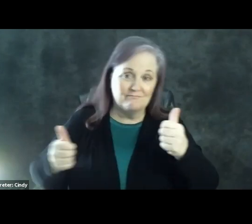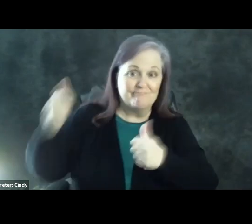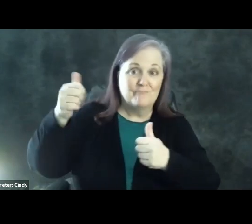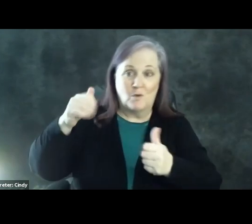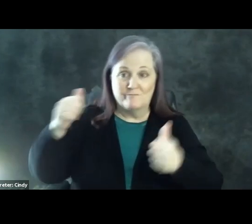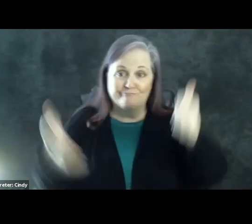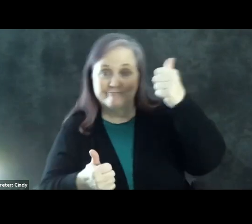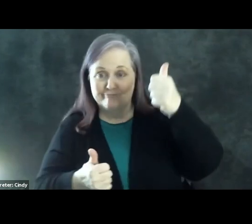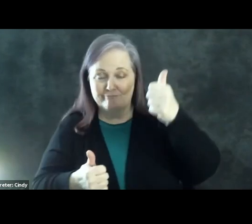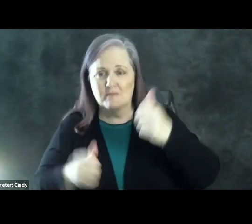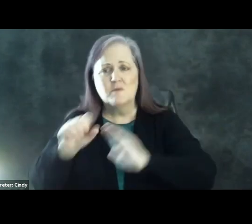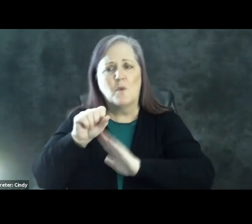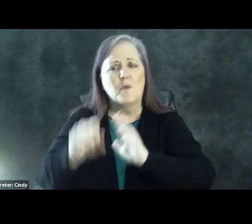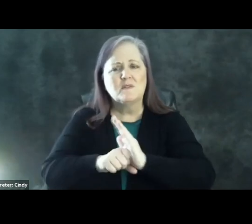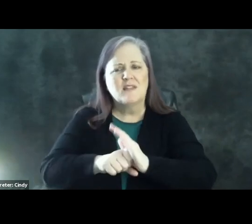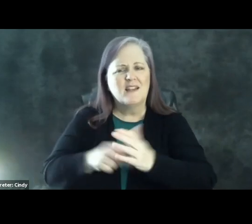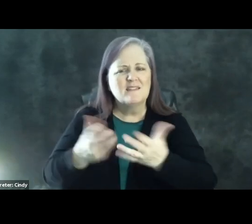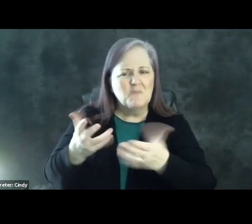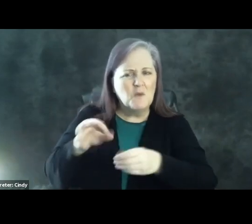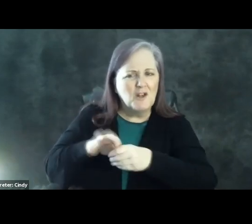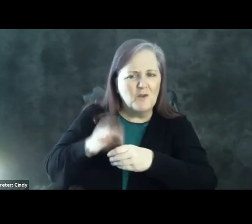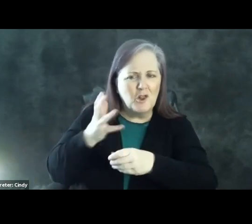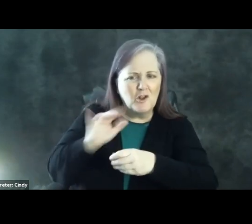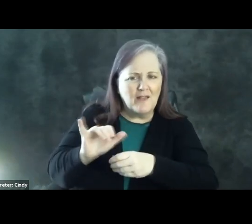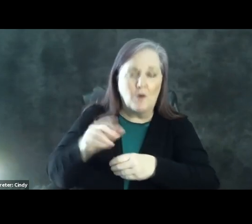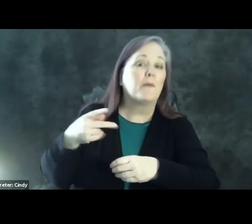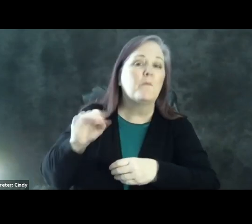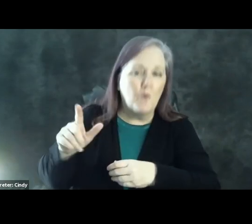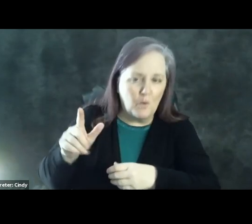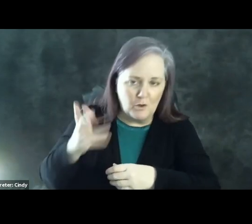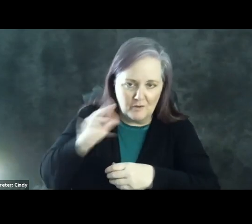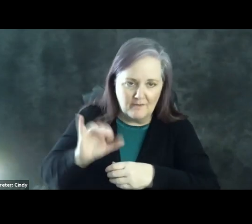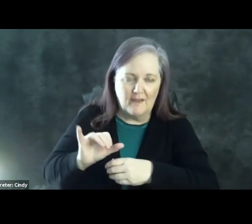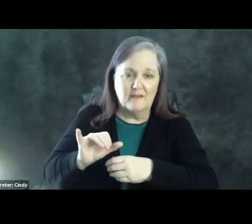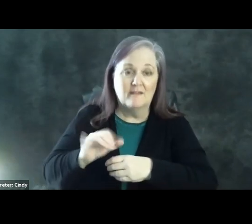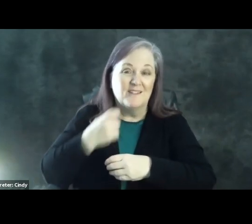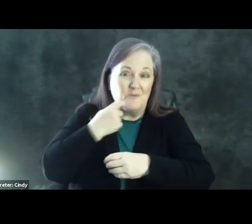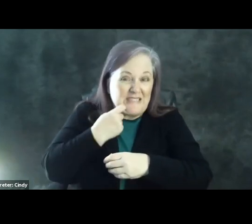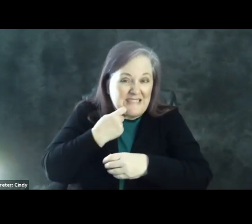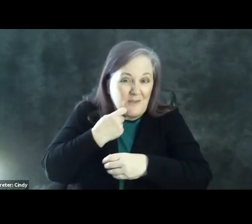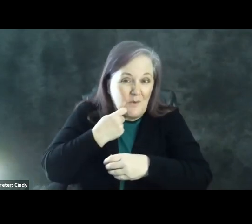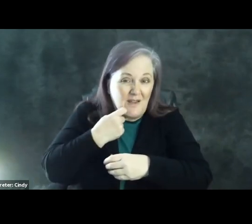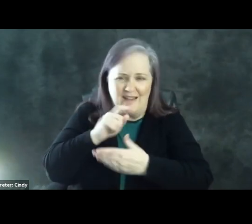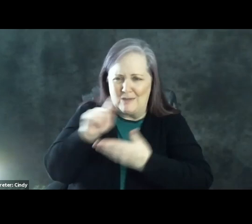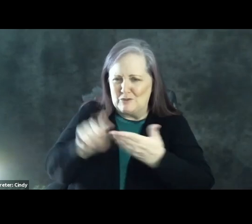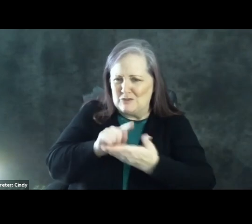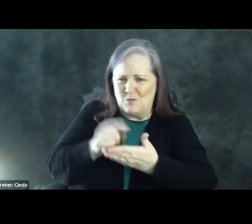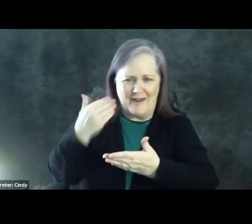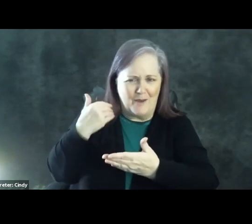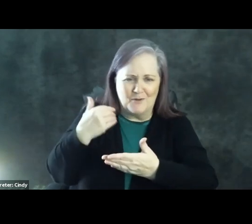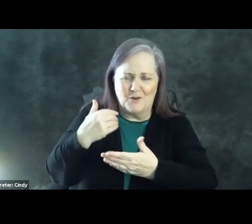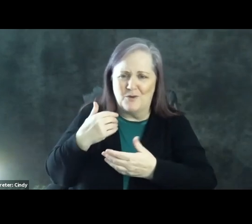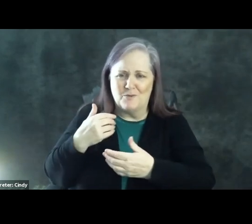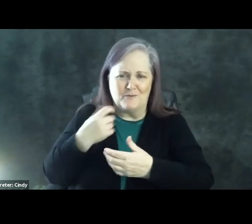polling look like? Well, in Texas right now, the most recent poll that just got dropped like an hour ago, so it's piping hot and